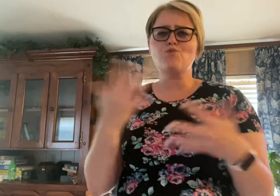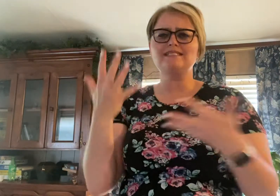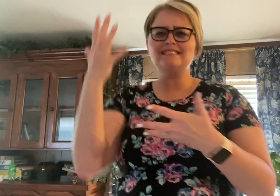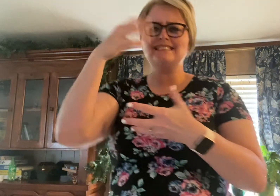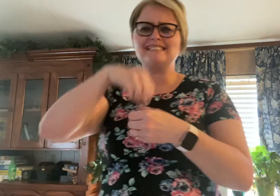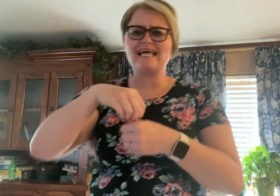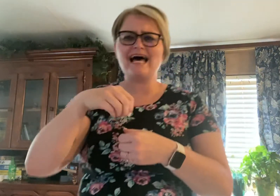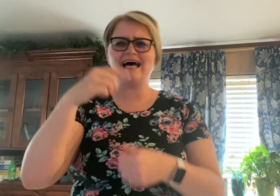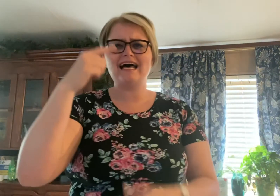what's inside